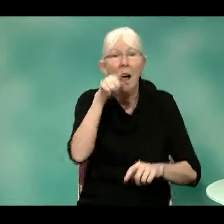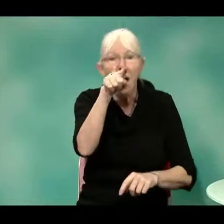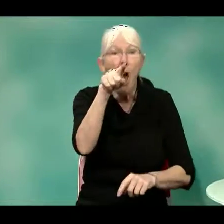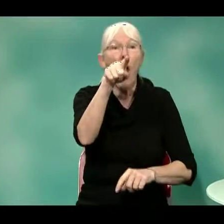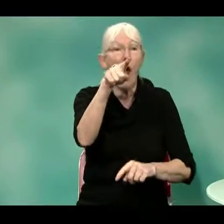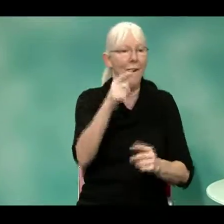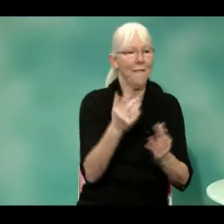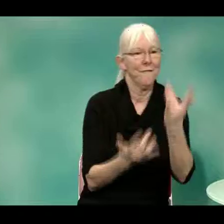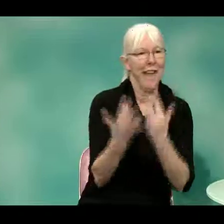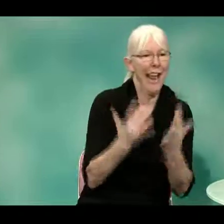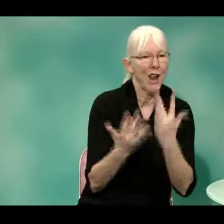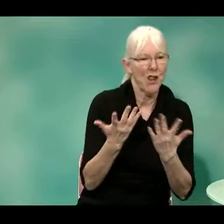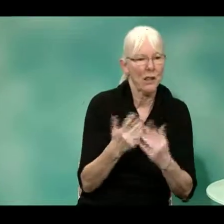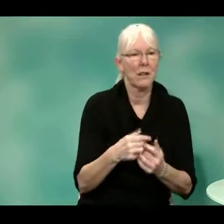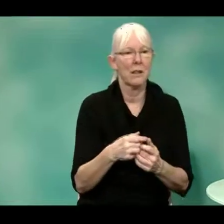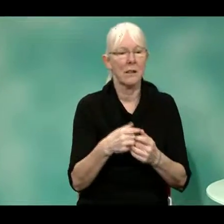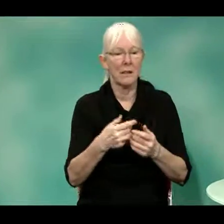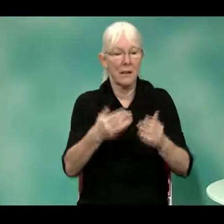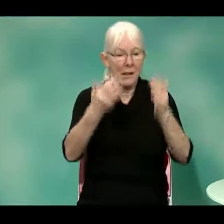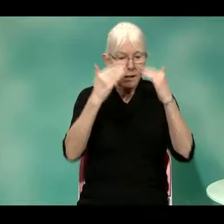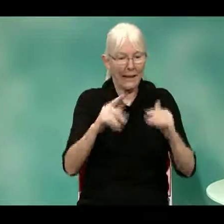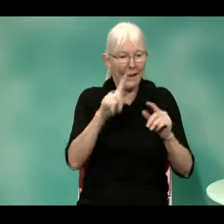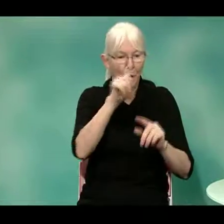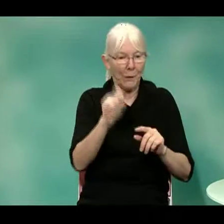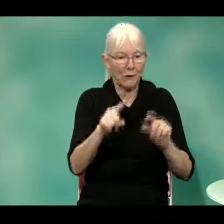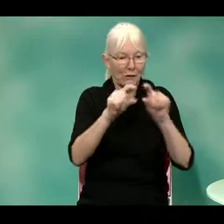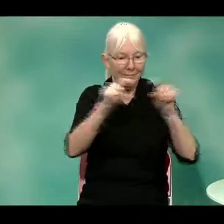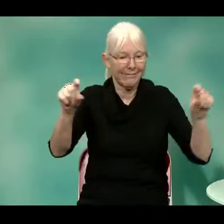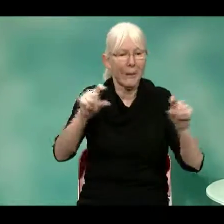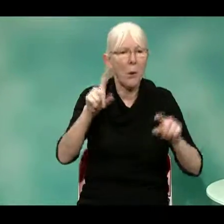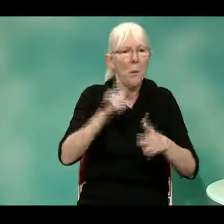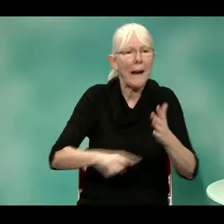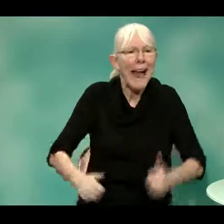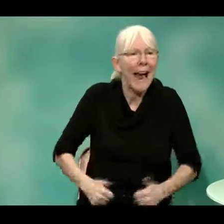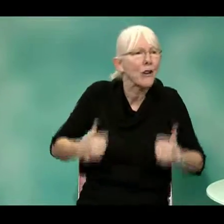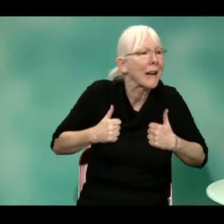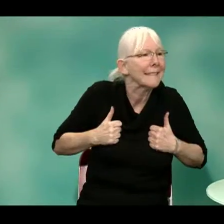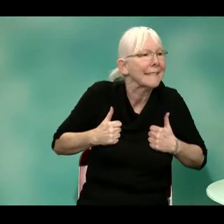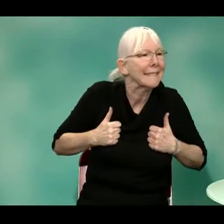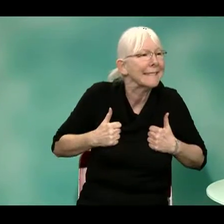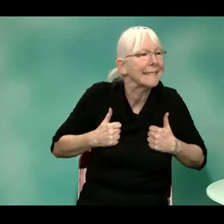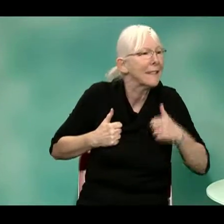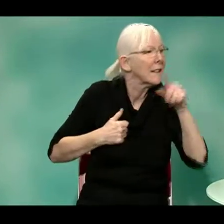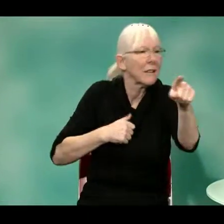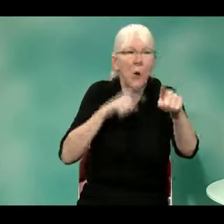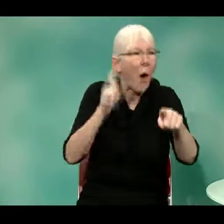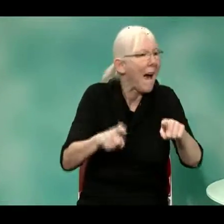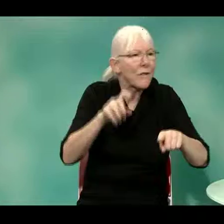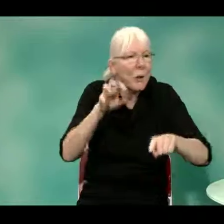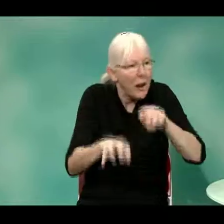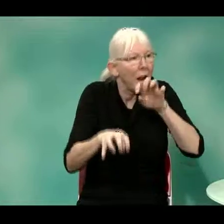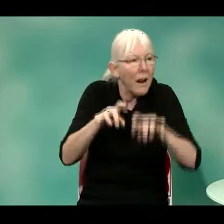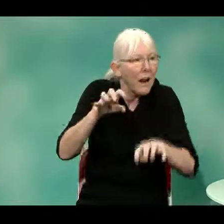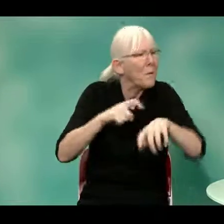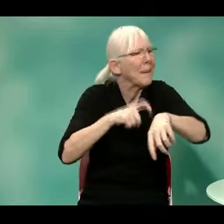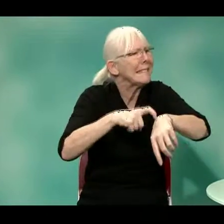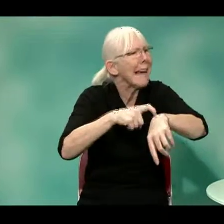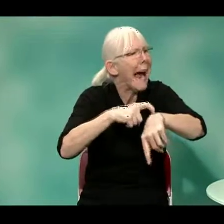it comes through and asks, you know, what, which service you need and what your address is. You know, the, the